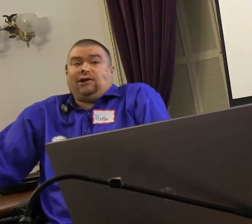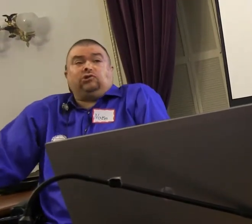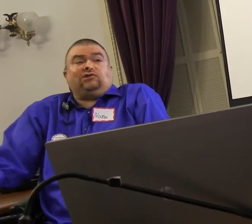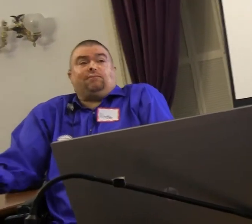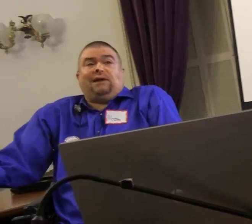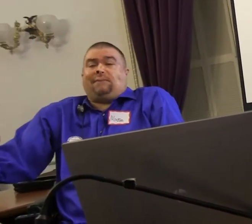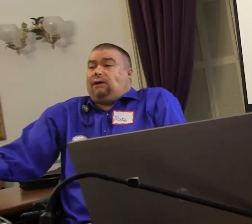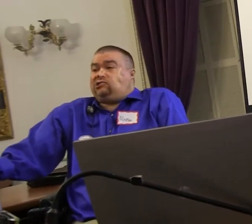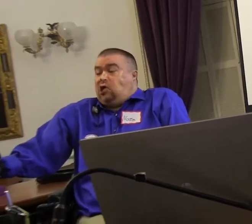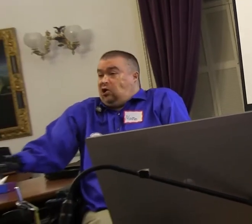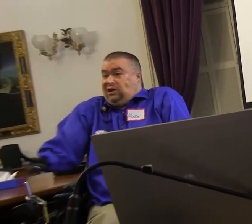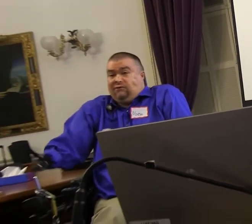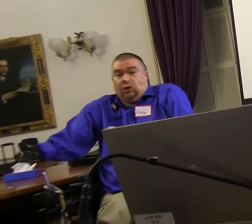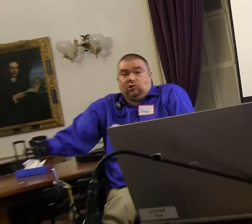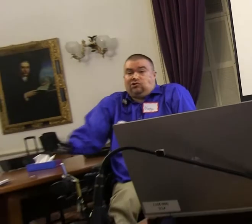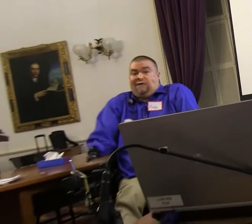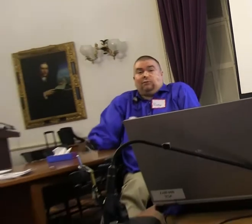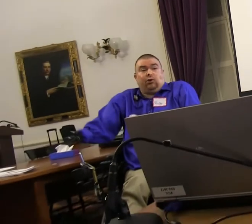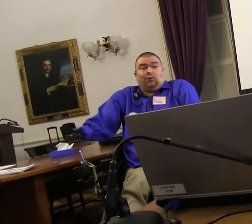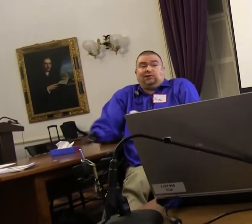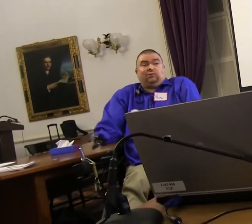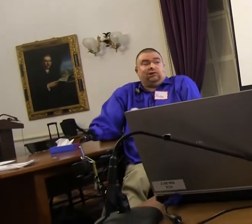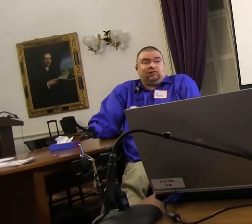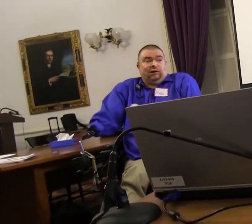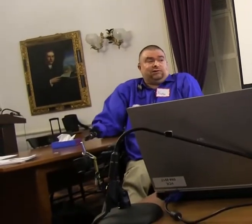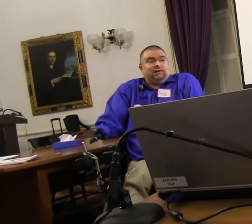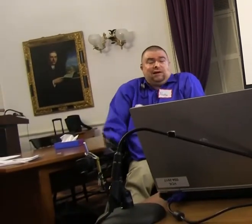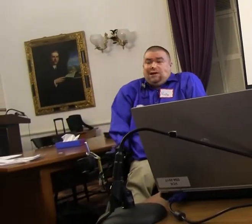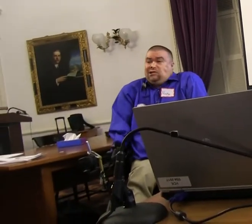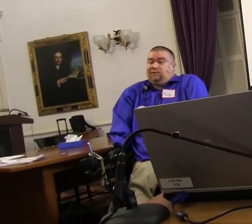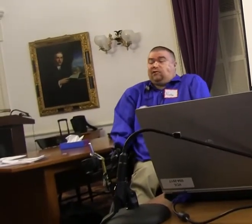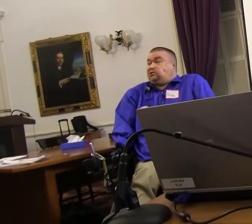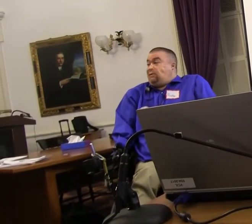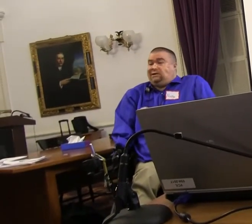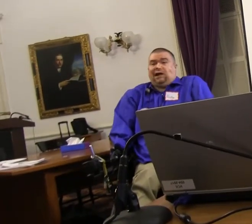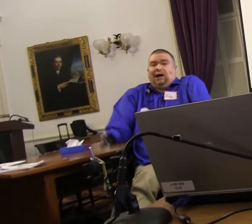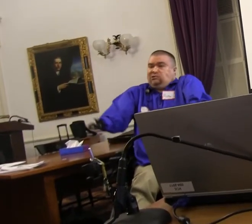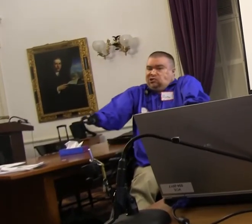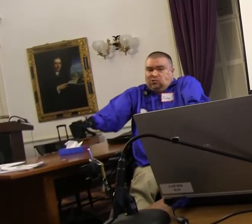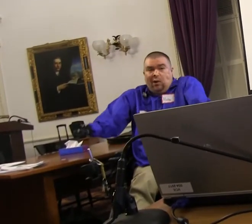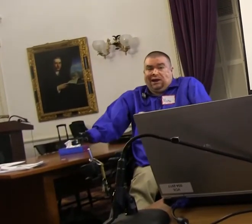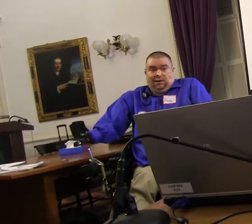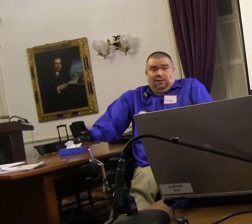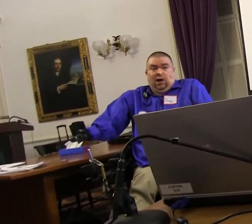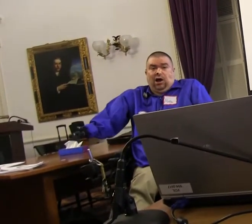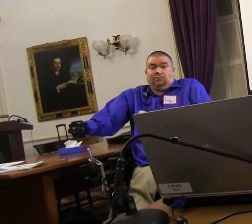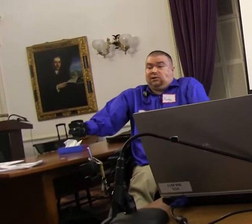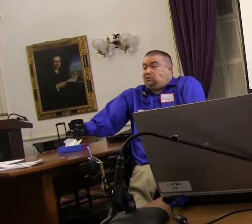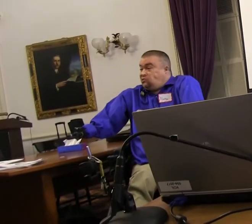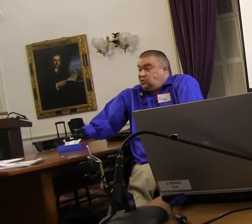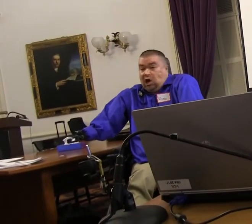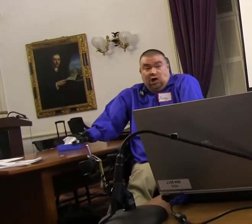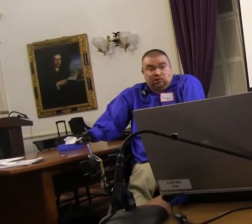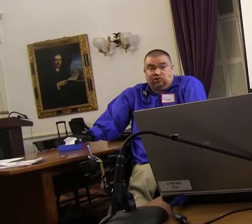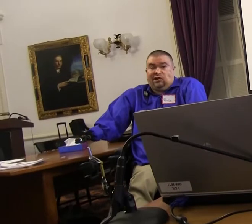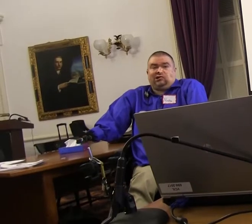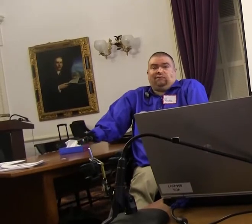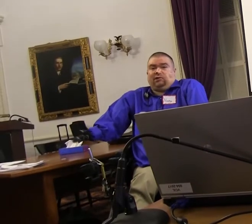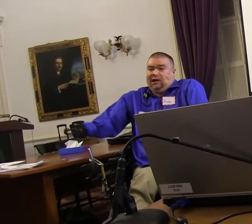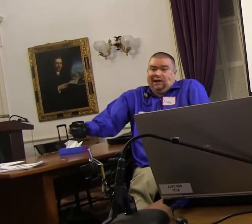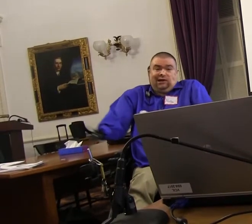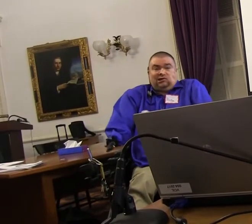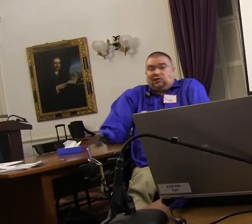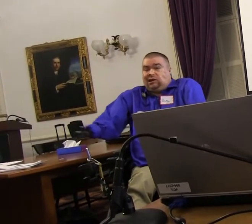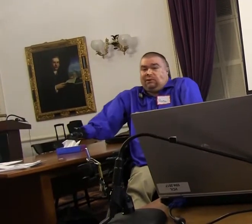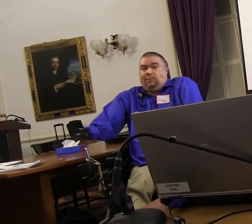So, I know just for playing power soccer, even though we're driving motorized wheelchairs, the first time I did it, was sweating. Just the concentration